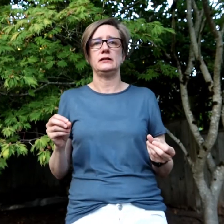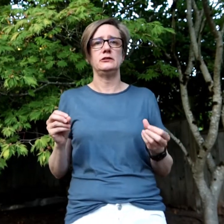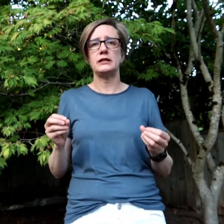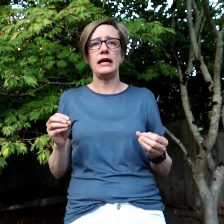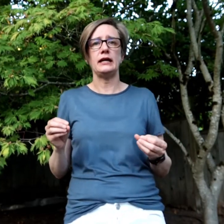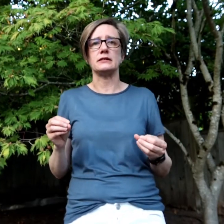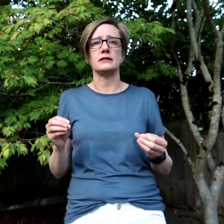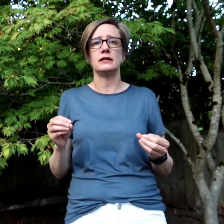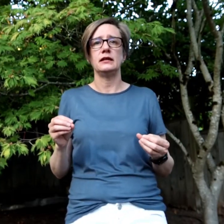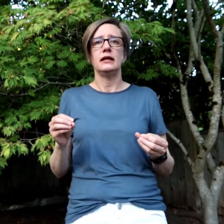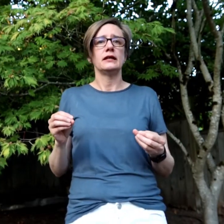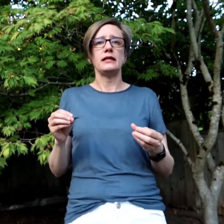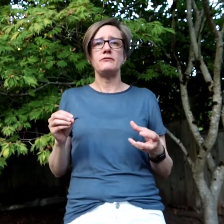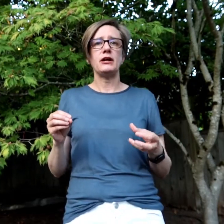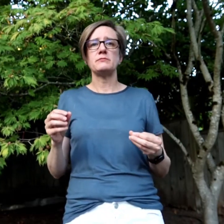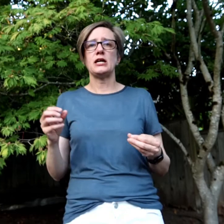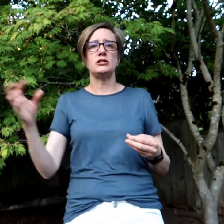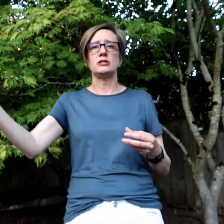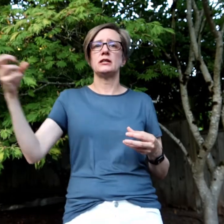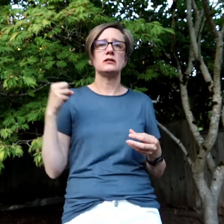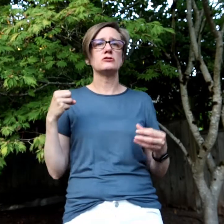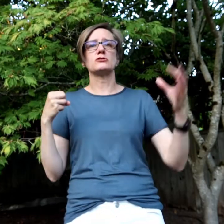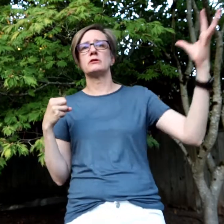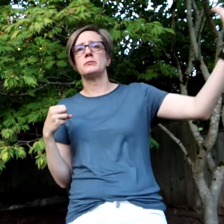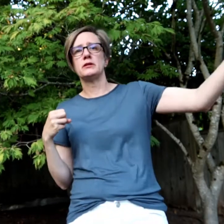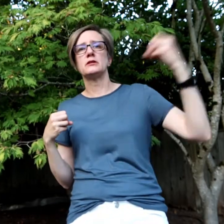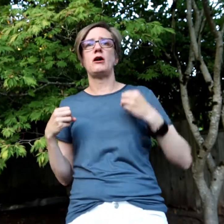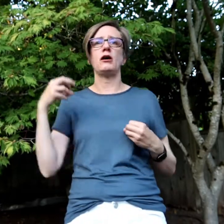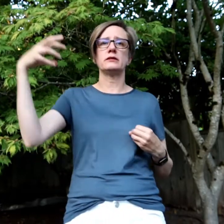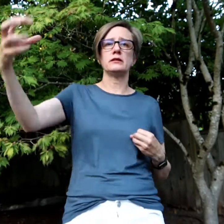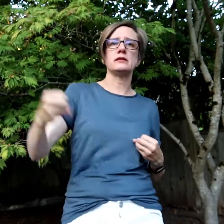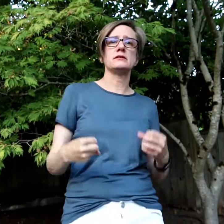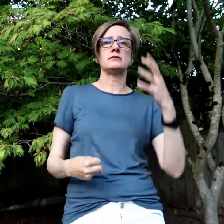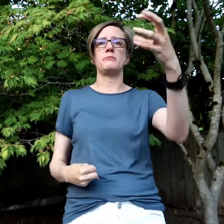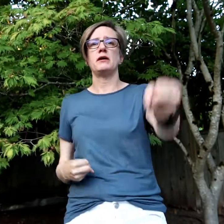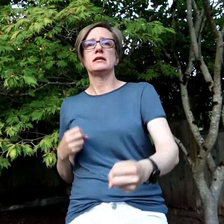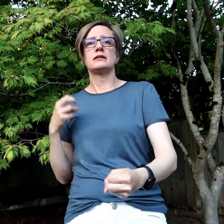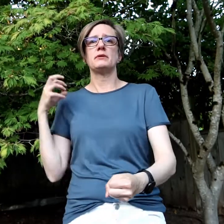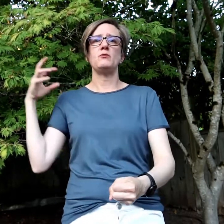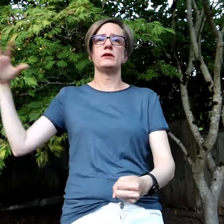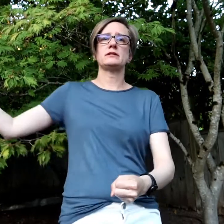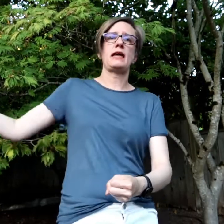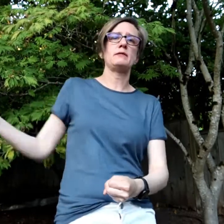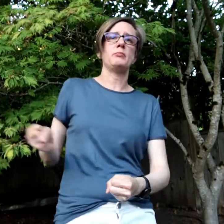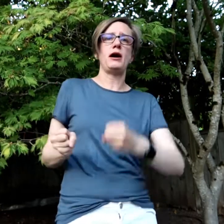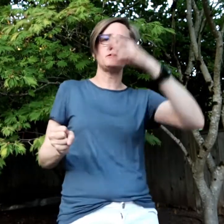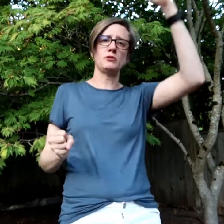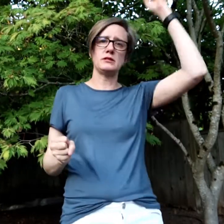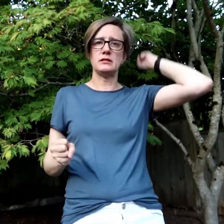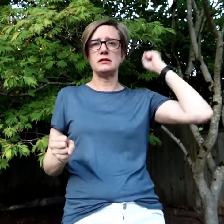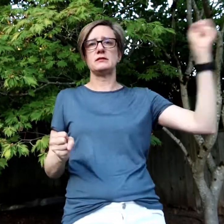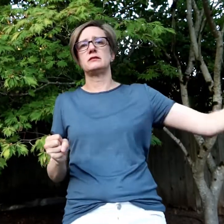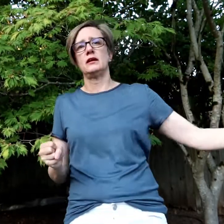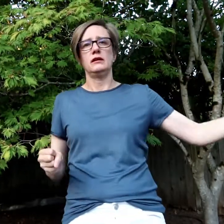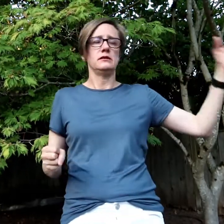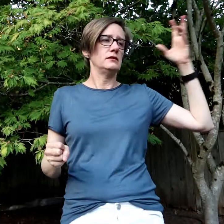You can't. Life comes at you. The kids are screaming, the dog, the this, the somebody wants that, the boss wants this, that